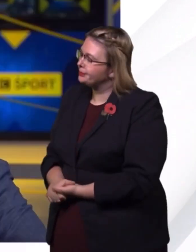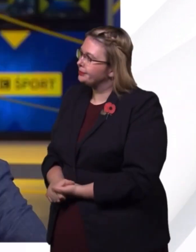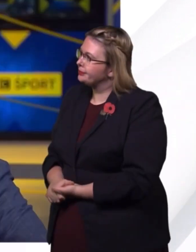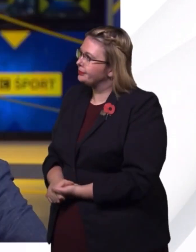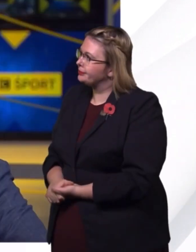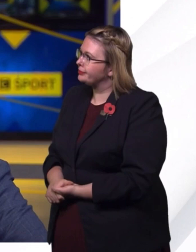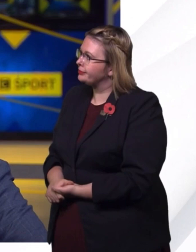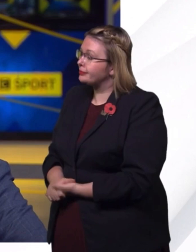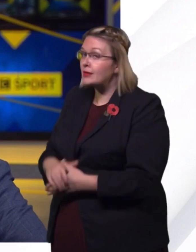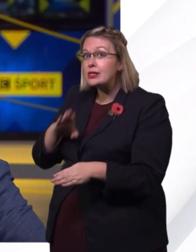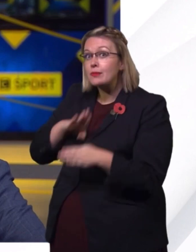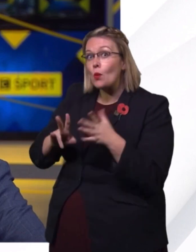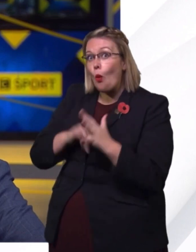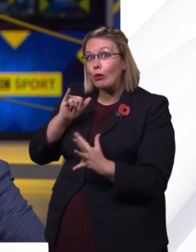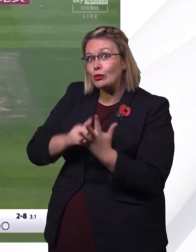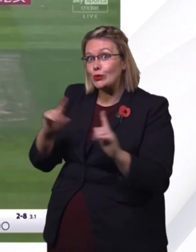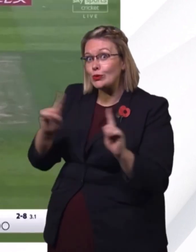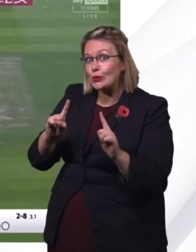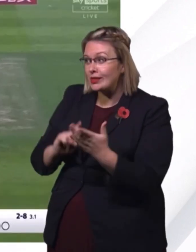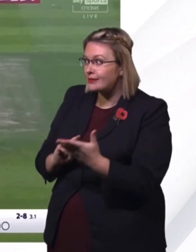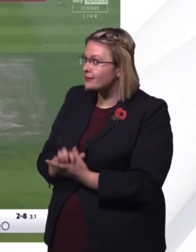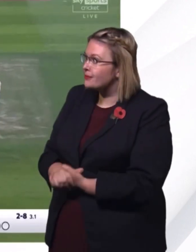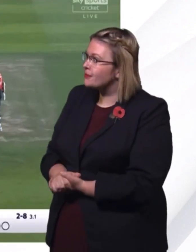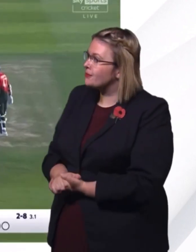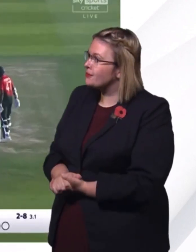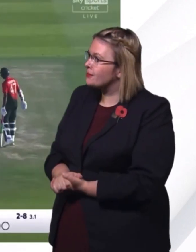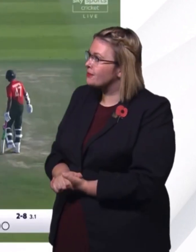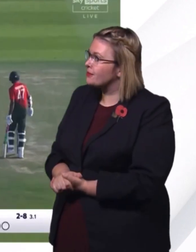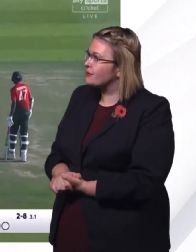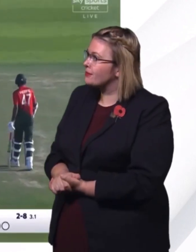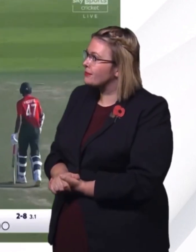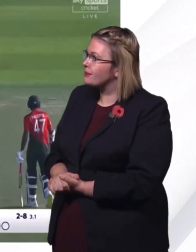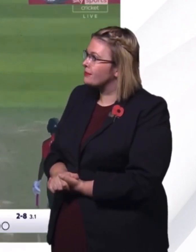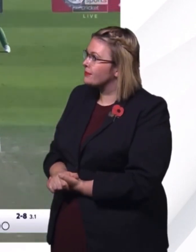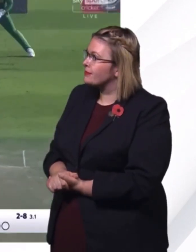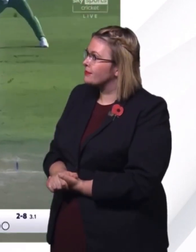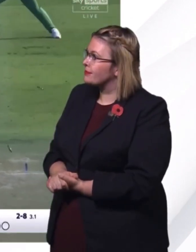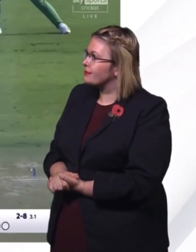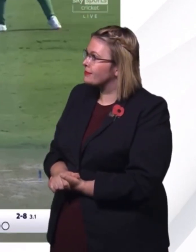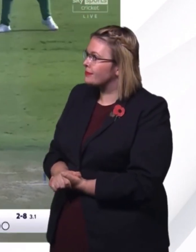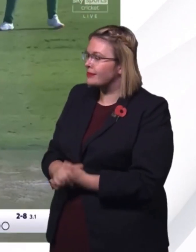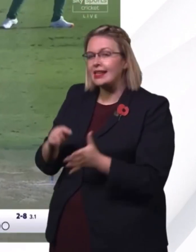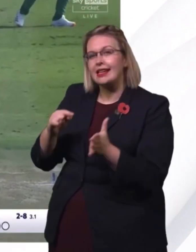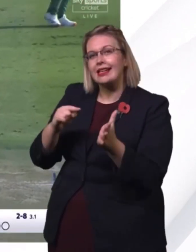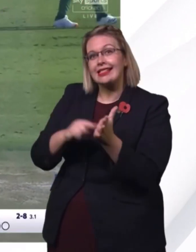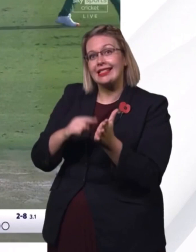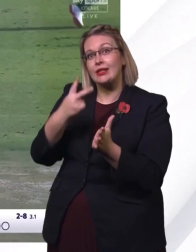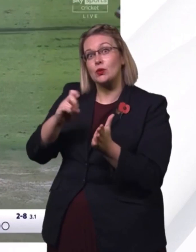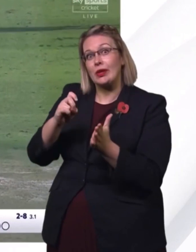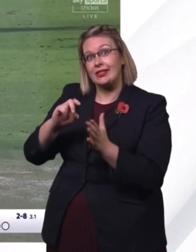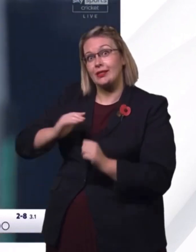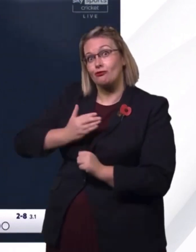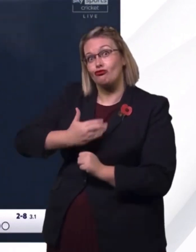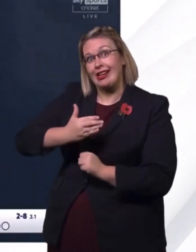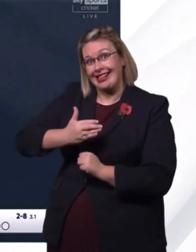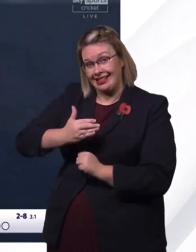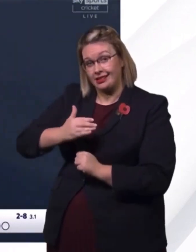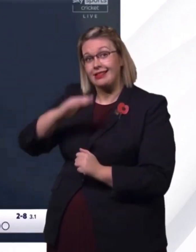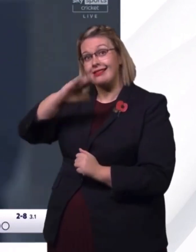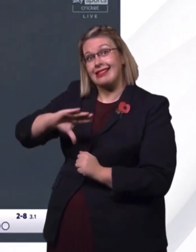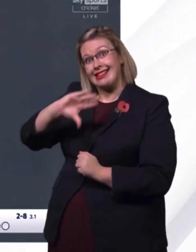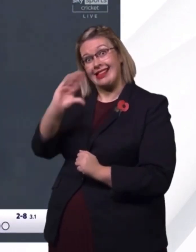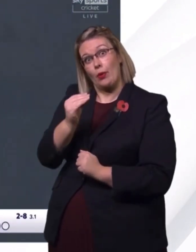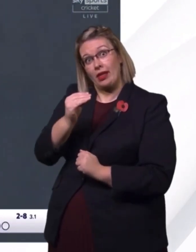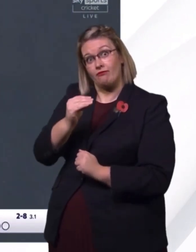Coming up in sport on the BBC News Channel, looking to boost their semi-final hopes ahead of playing England. South Africa bowl out Bangladesh